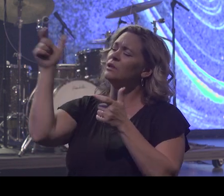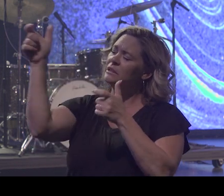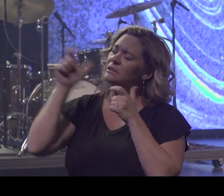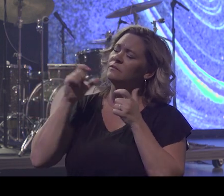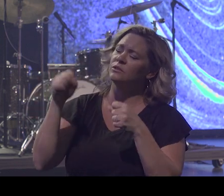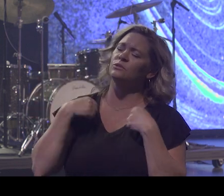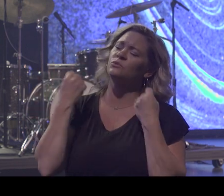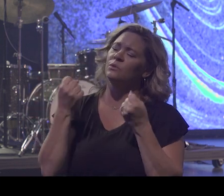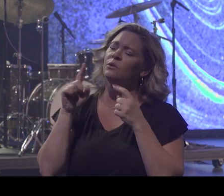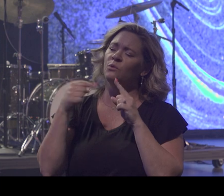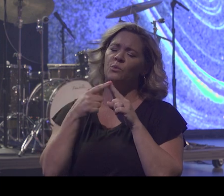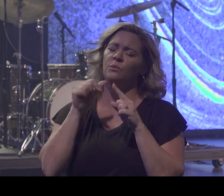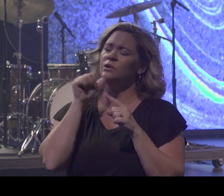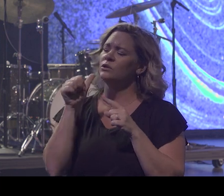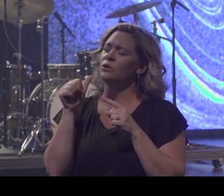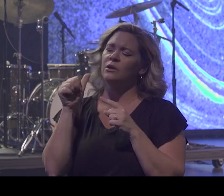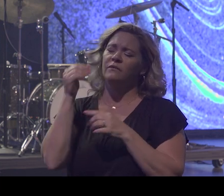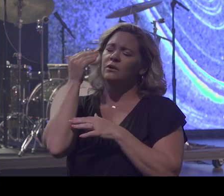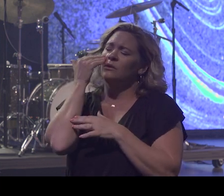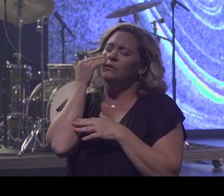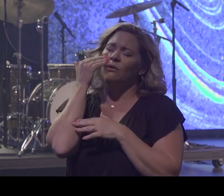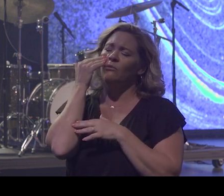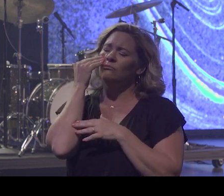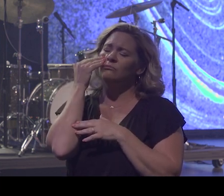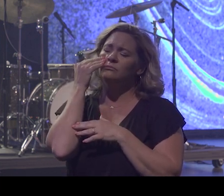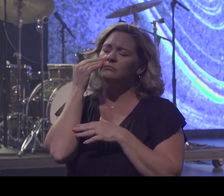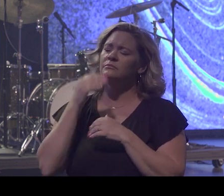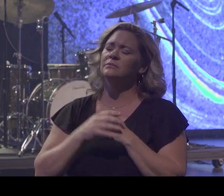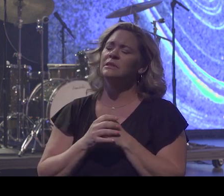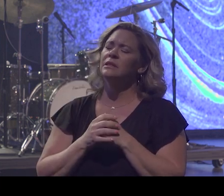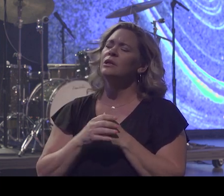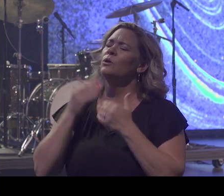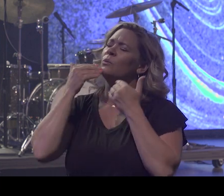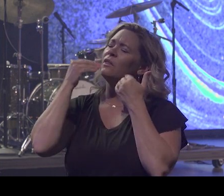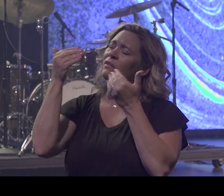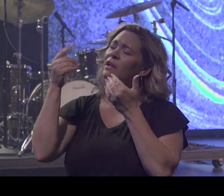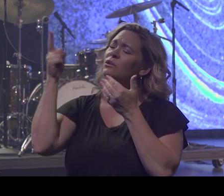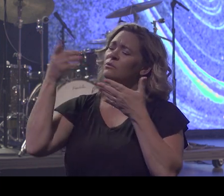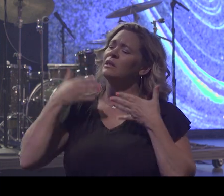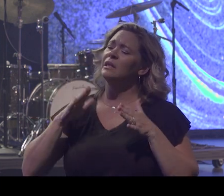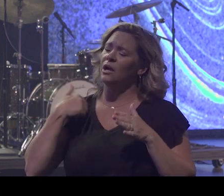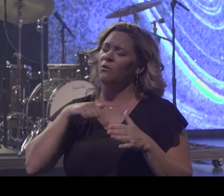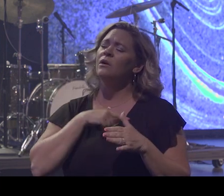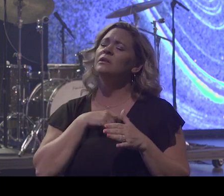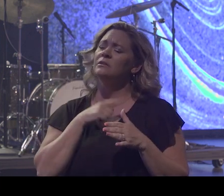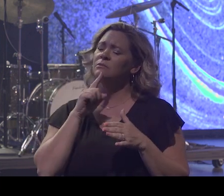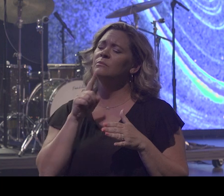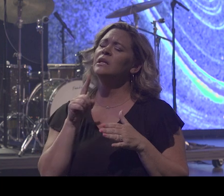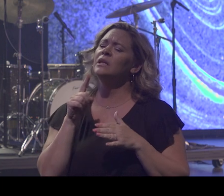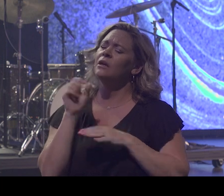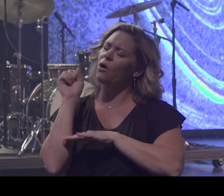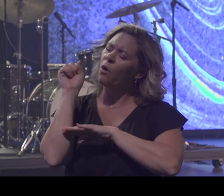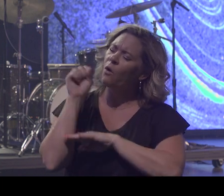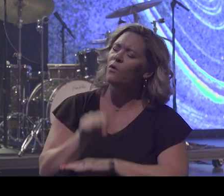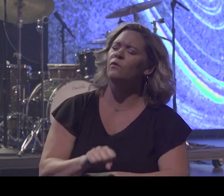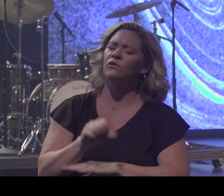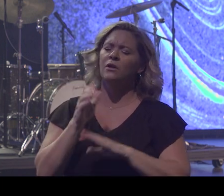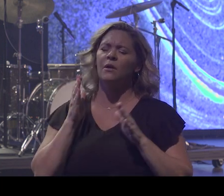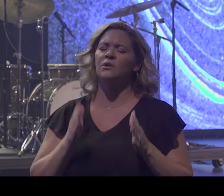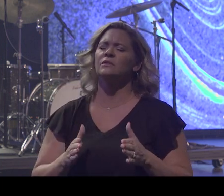we don't even know it. We thank you that you allow us to be overcomers. And, Father, we don't have to sit